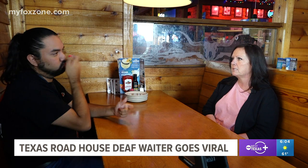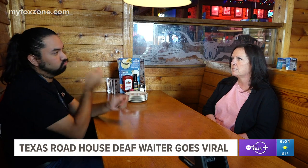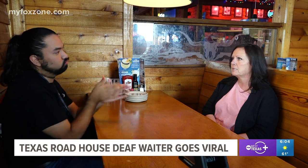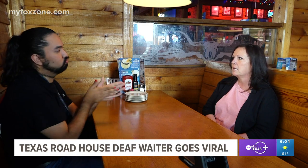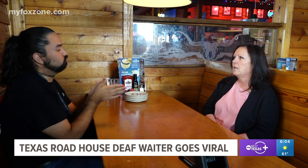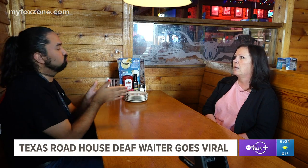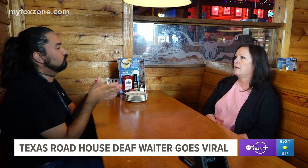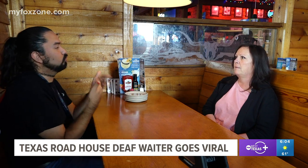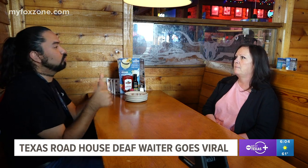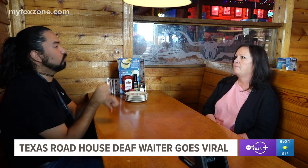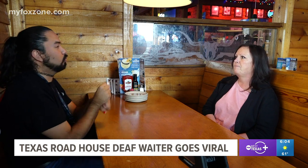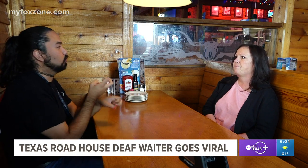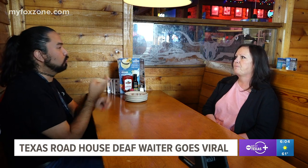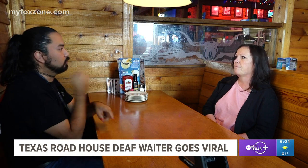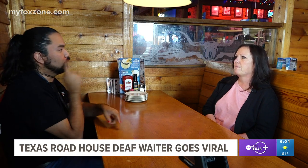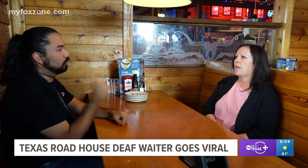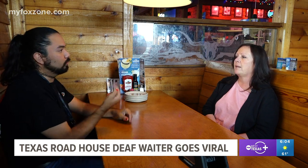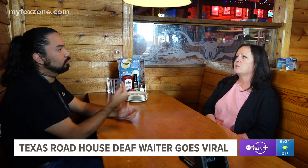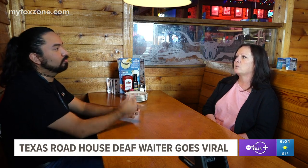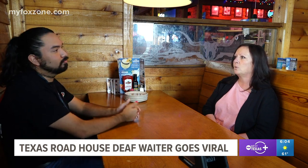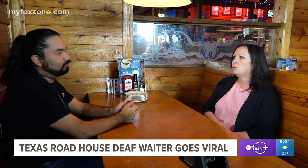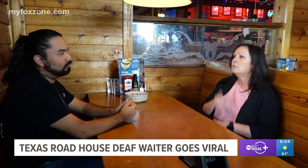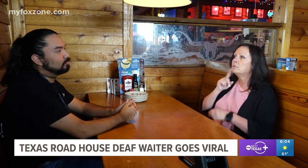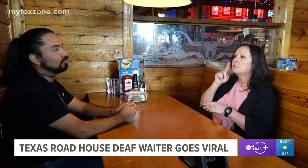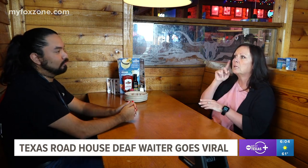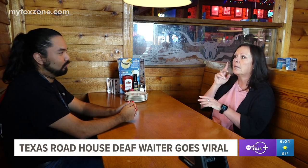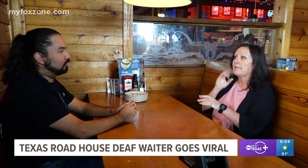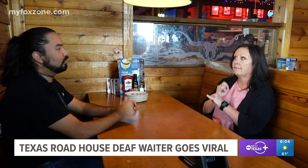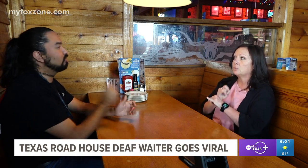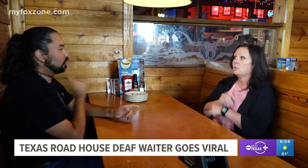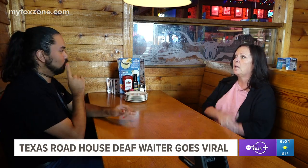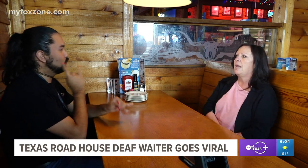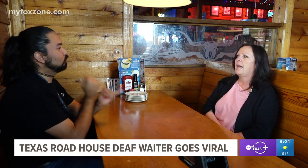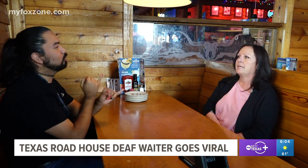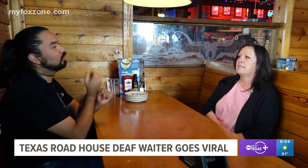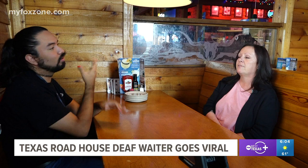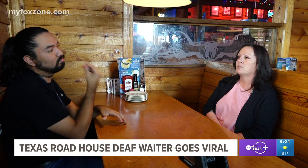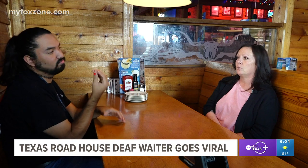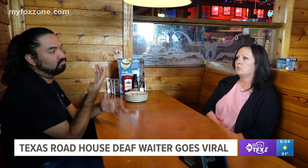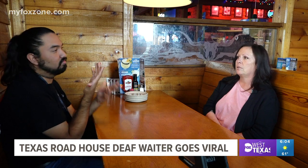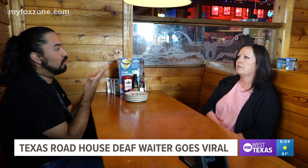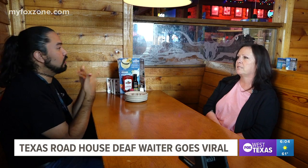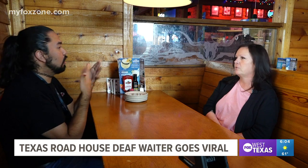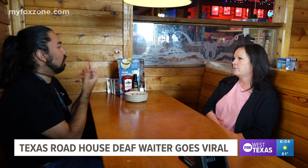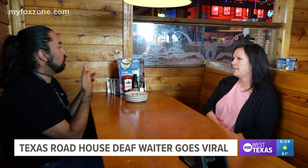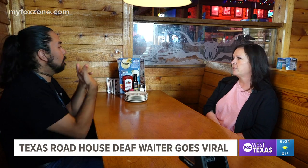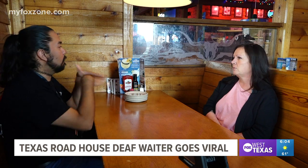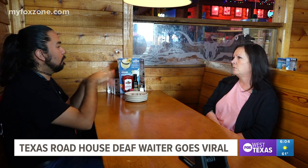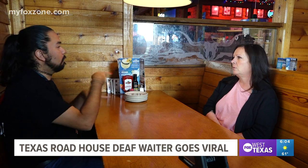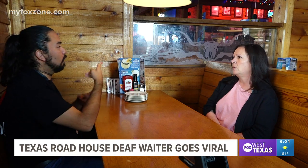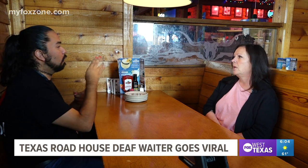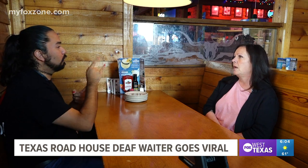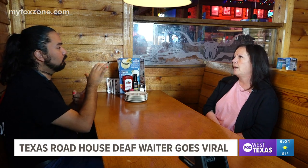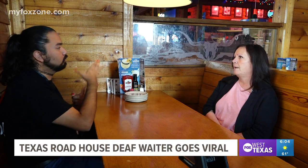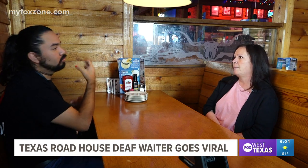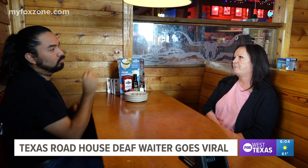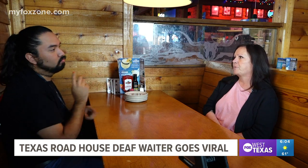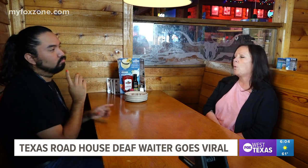at a school, at a deaf school, a residential deaf school or